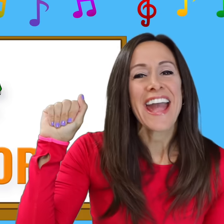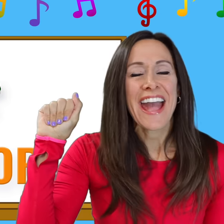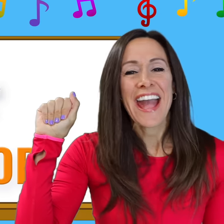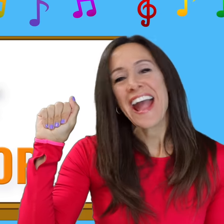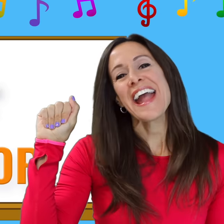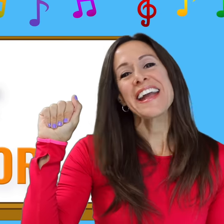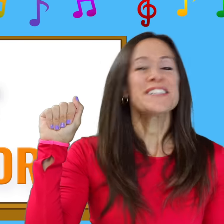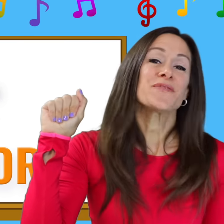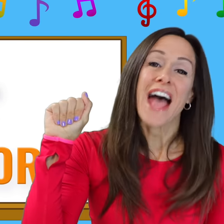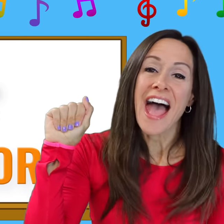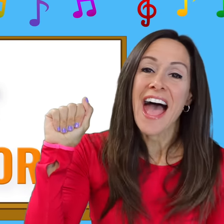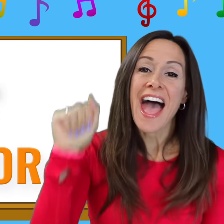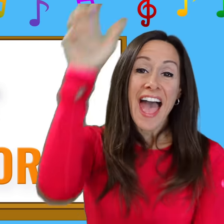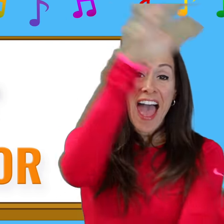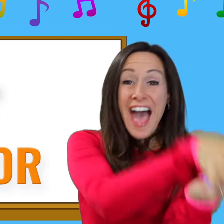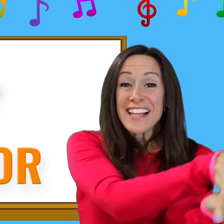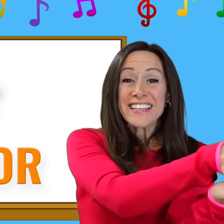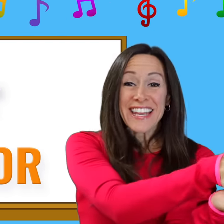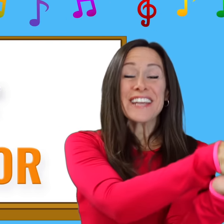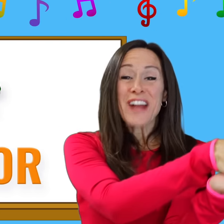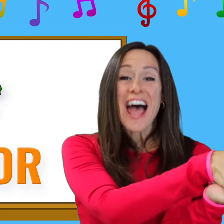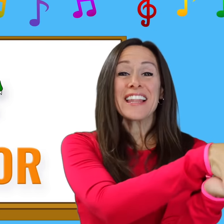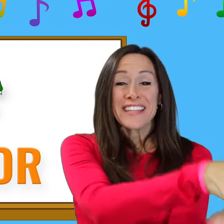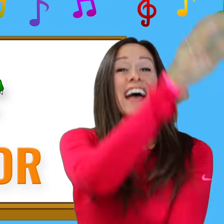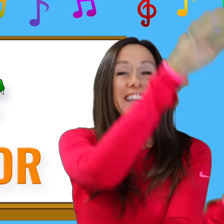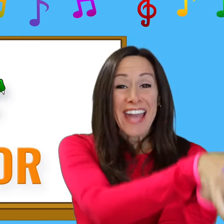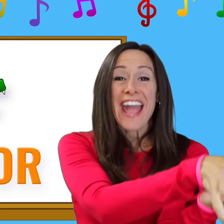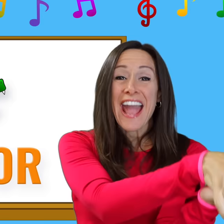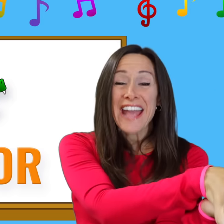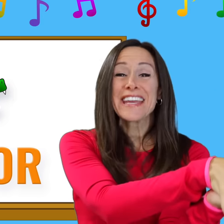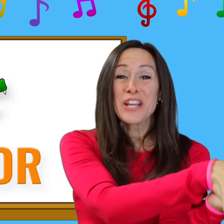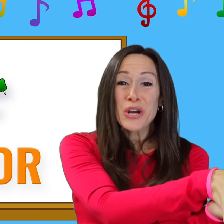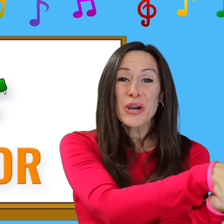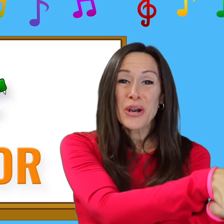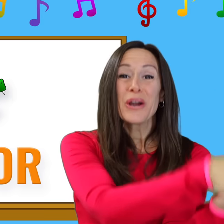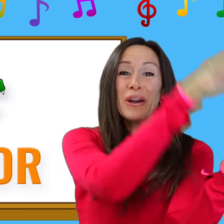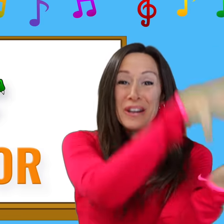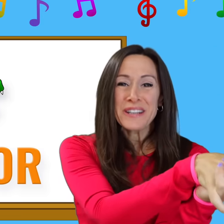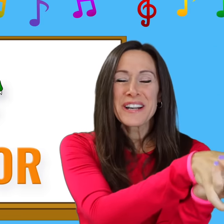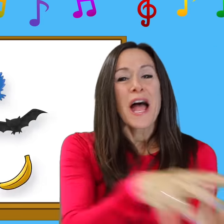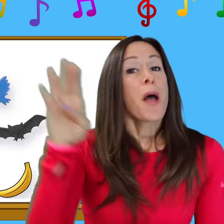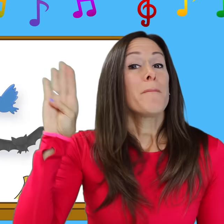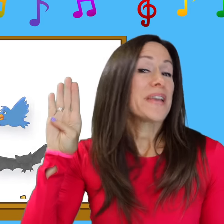is for a-a-alligator, a-ly-ator B